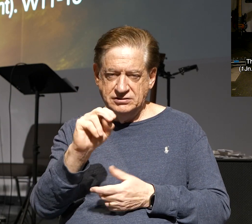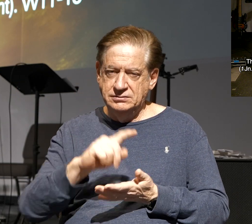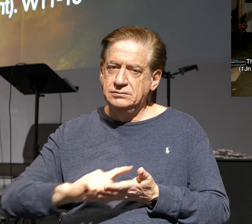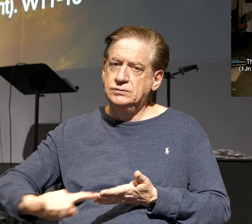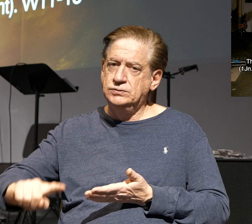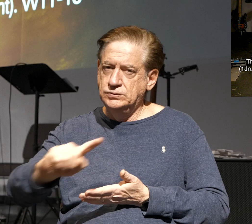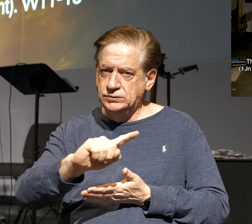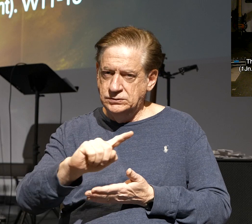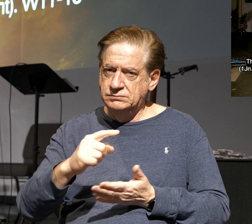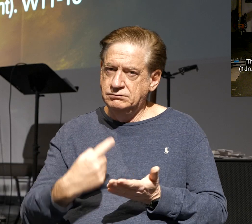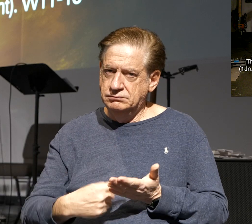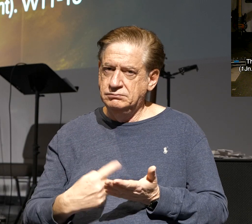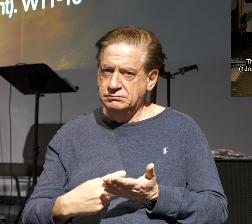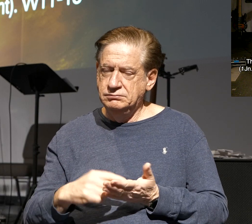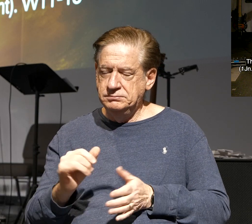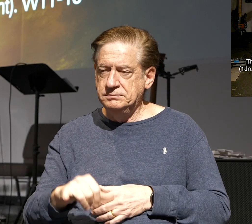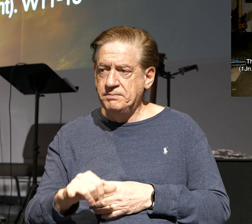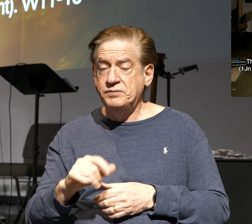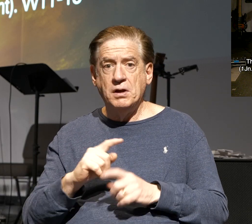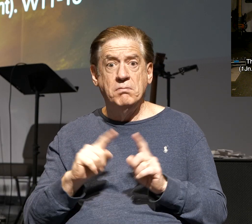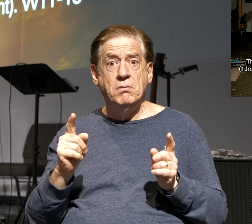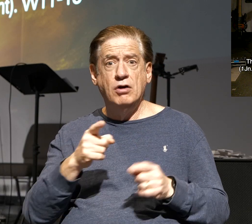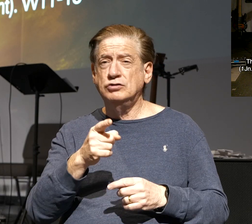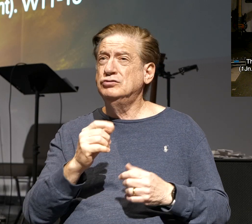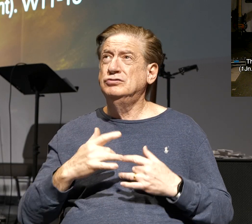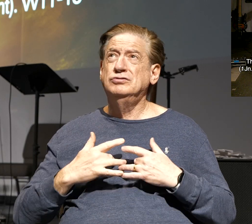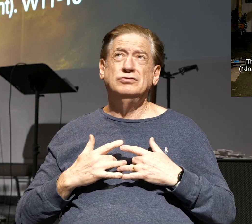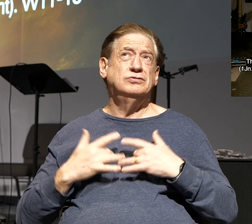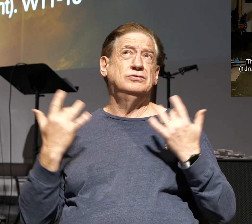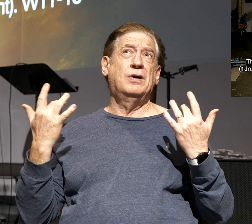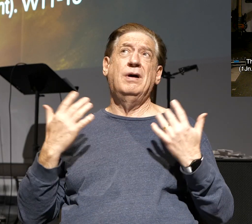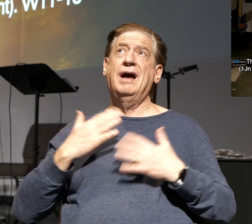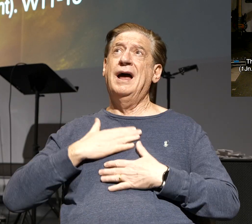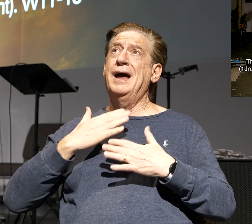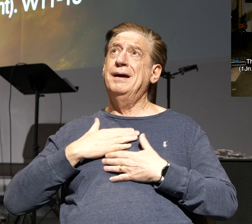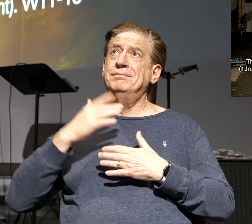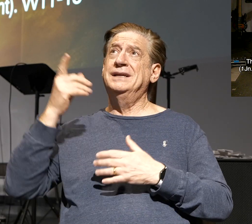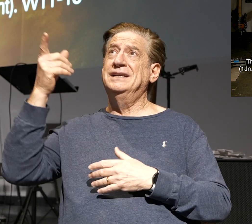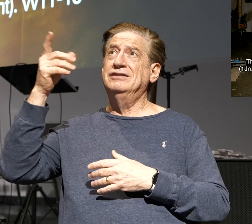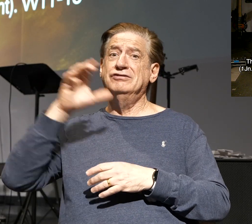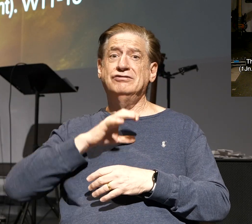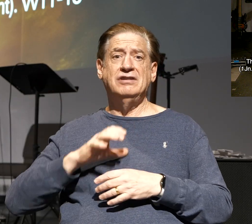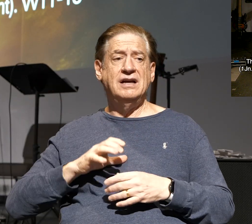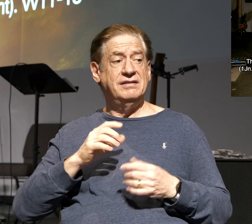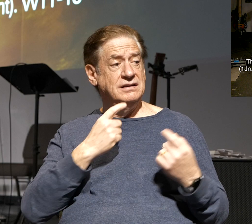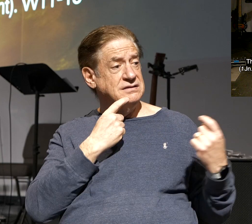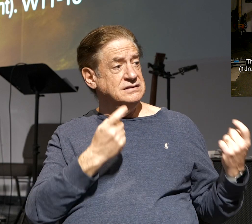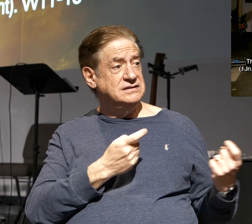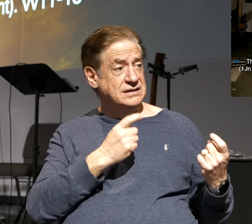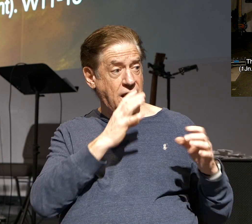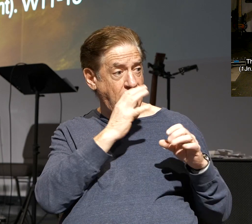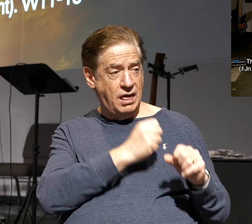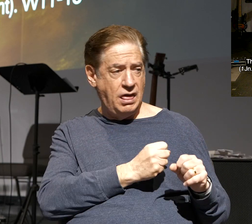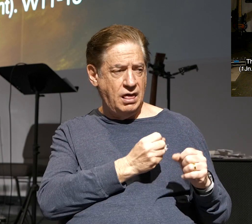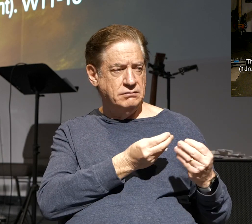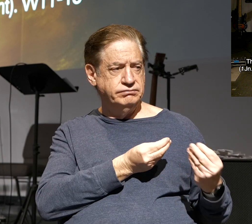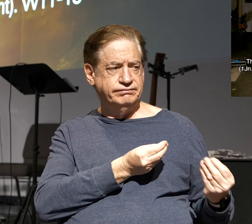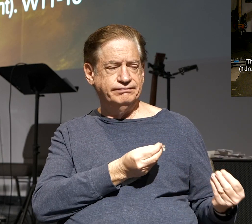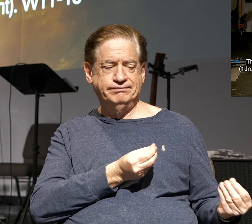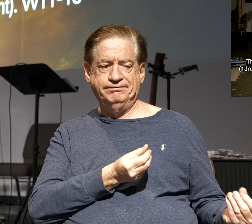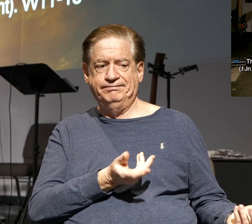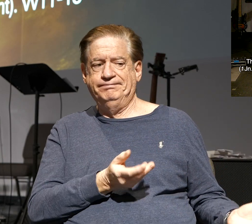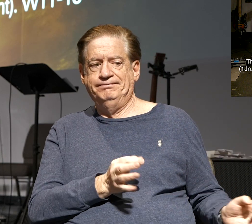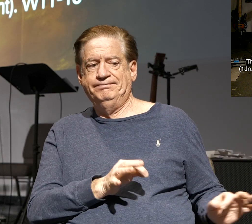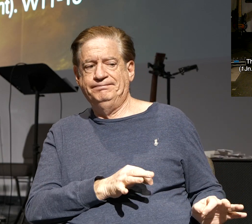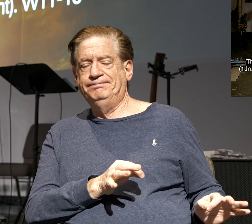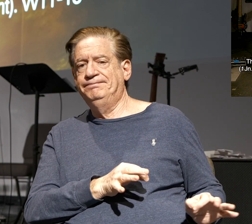that's being so happy in Christ that sin loses its appeal. Deception and suffering loses